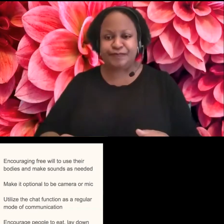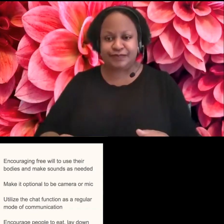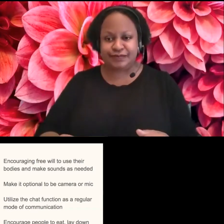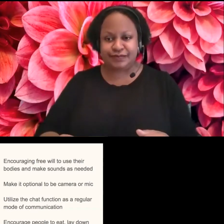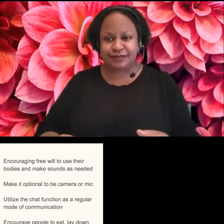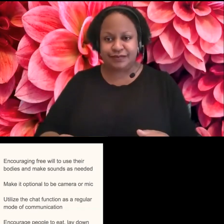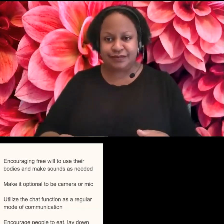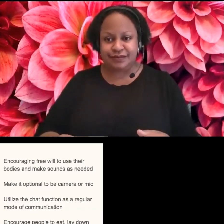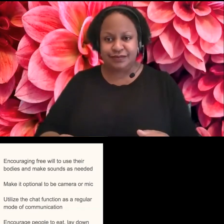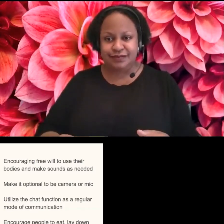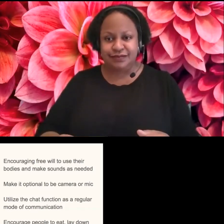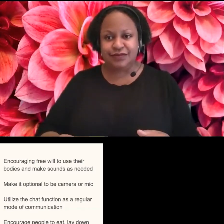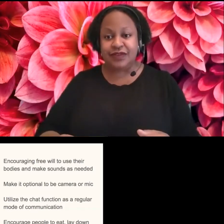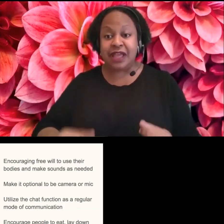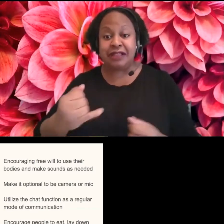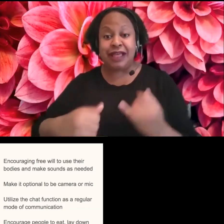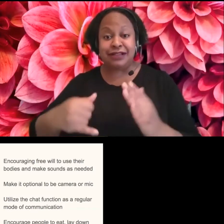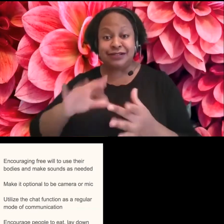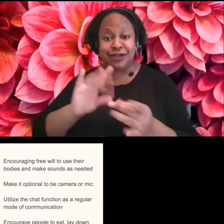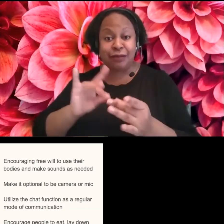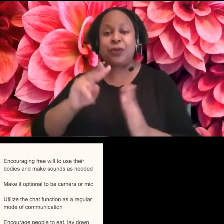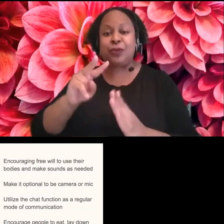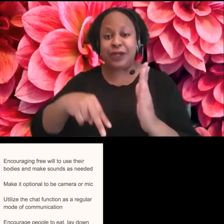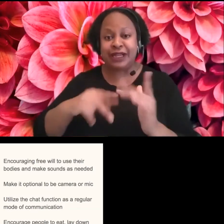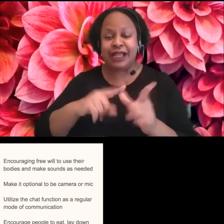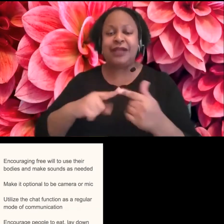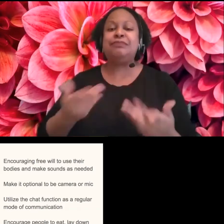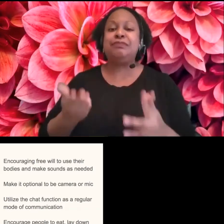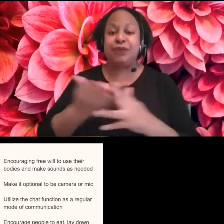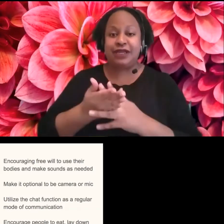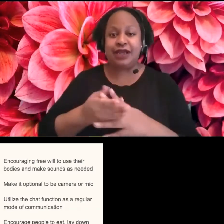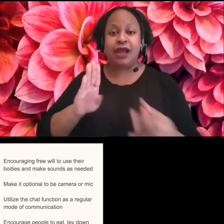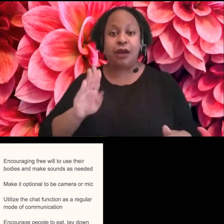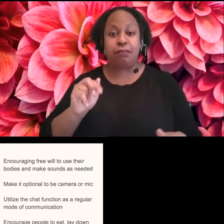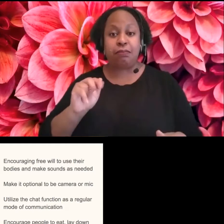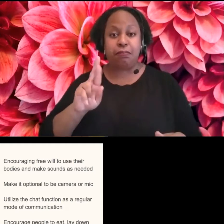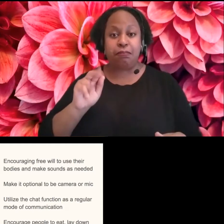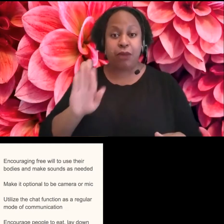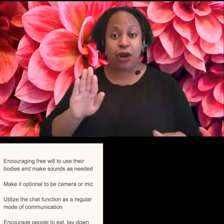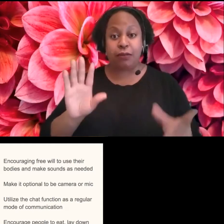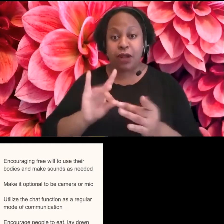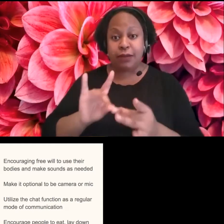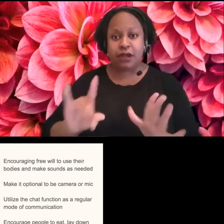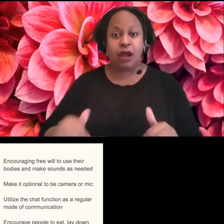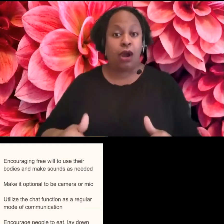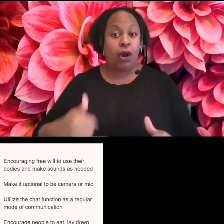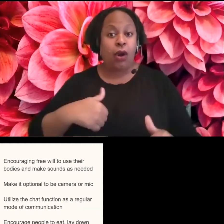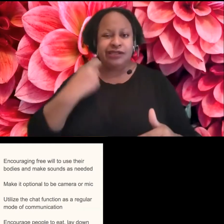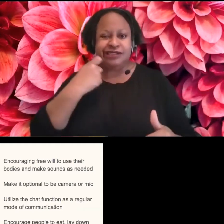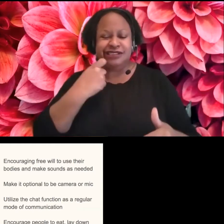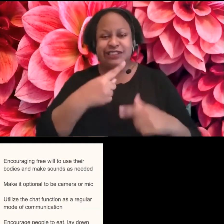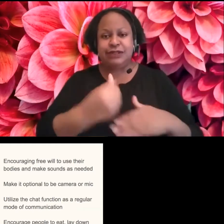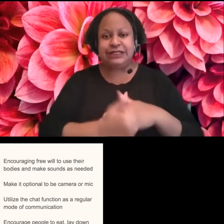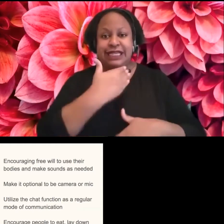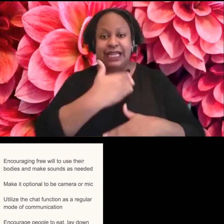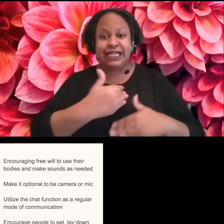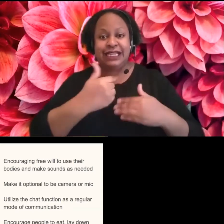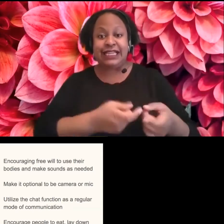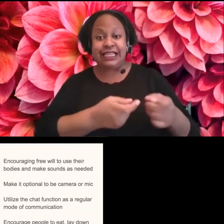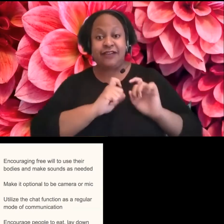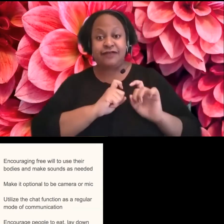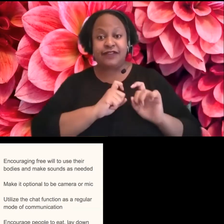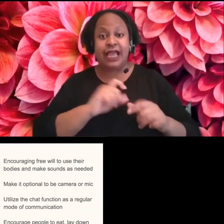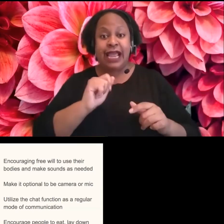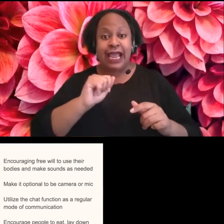and then I'll read this last comment and then we'll take a break. Uh, which was Barb said, I was gifted an air purifier recently that filters out